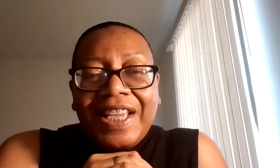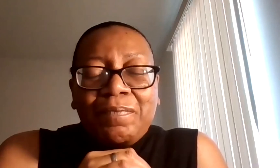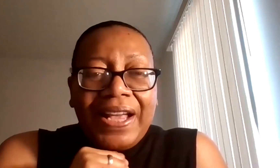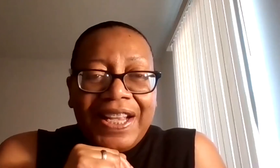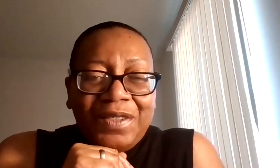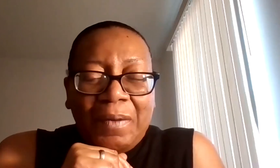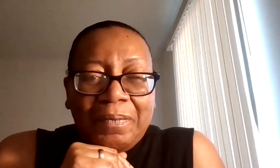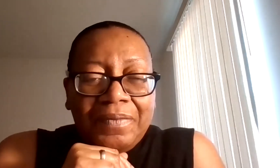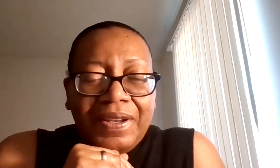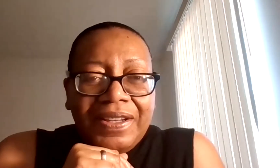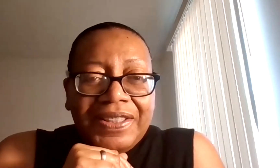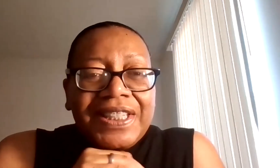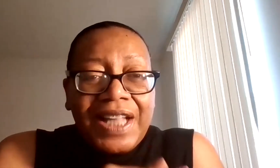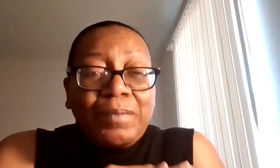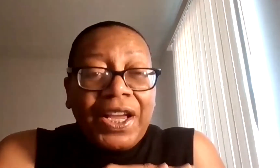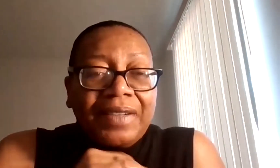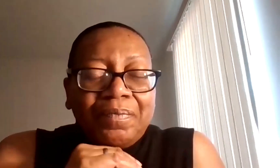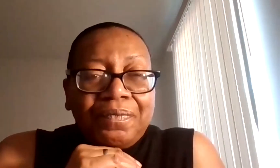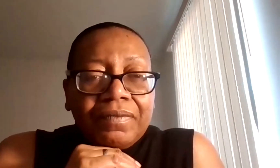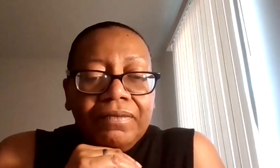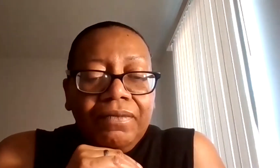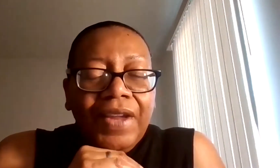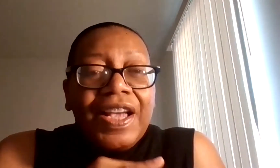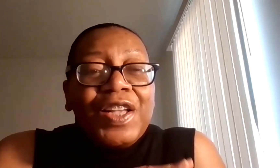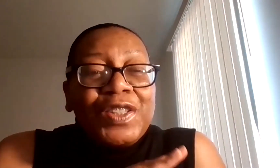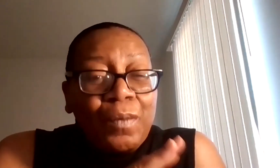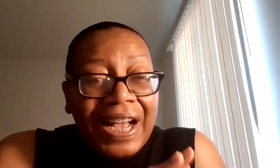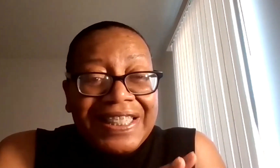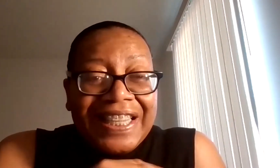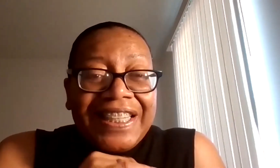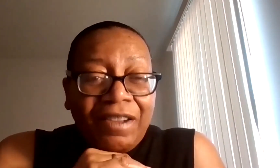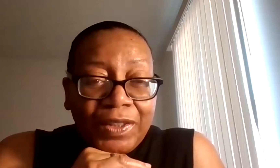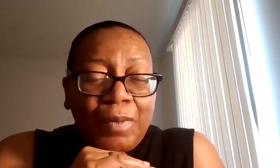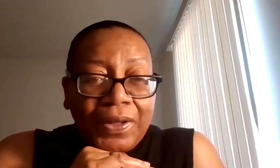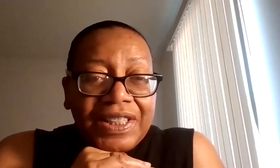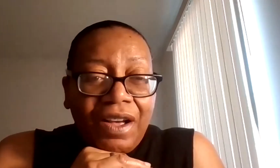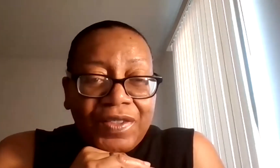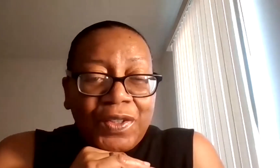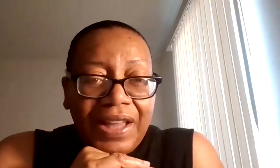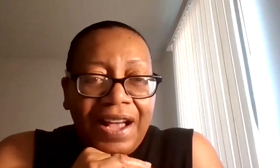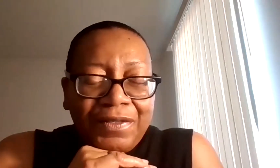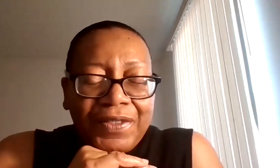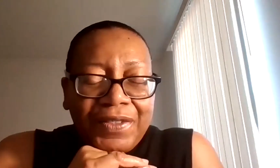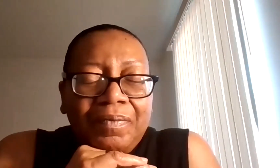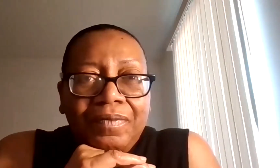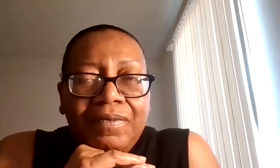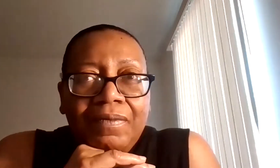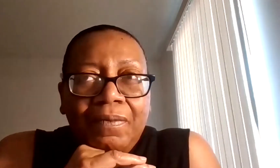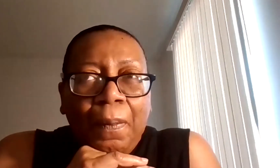get my hands from, to stop shaking. So what I did after the police officer left,